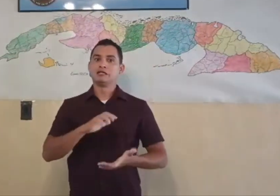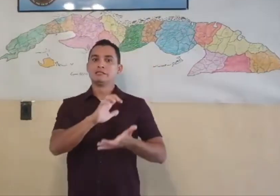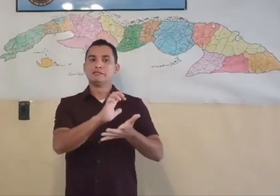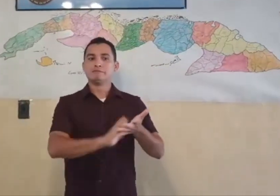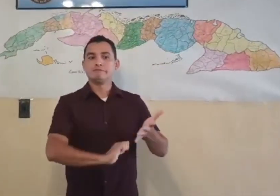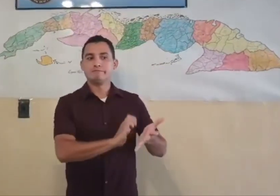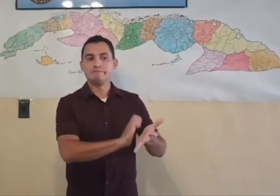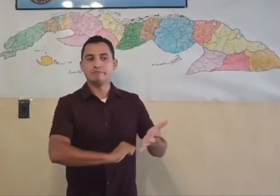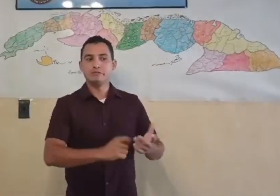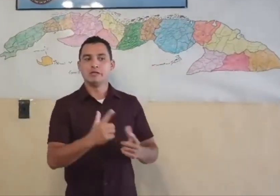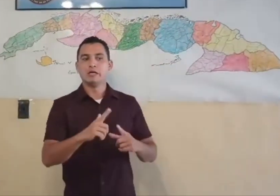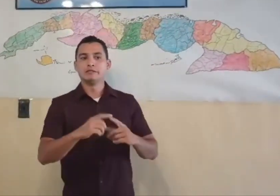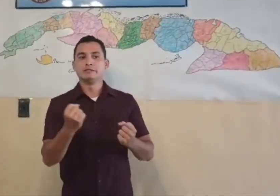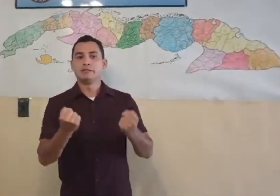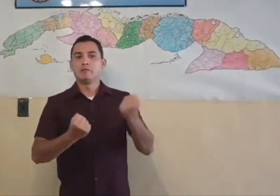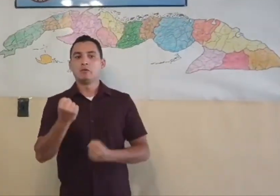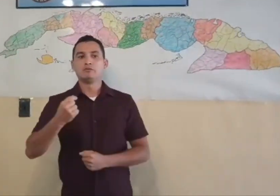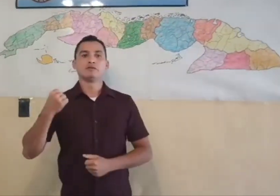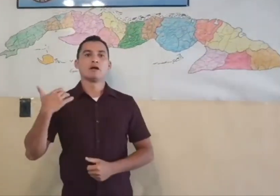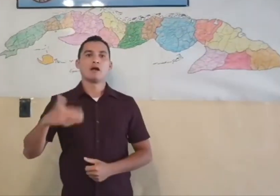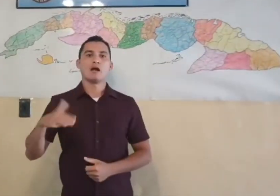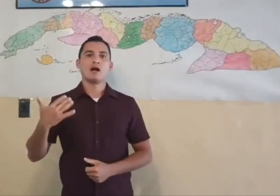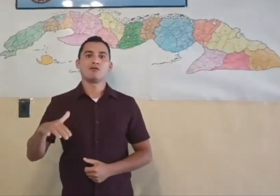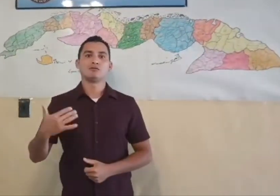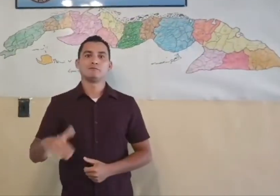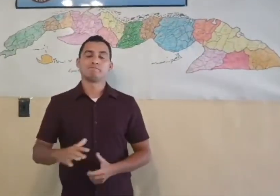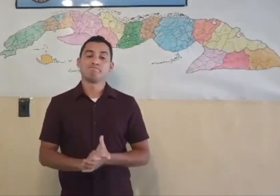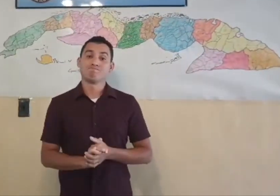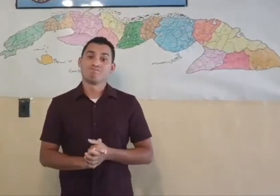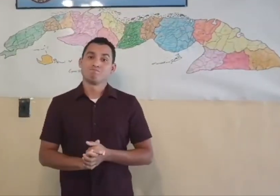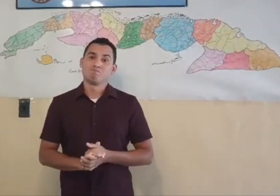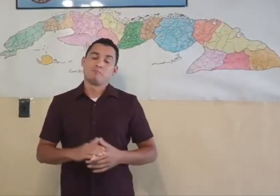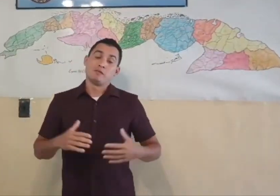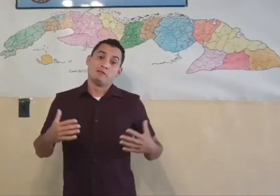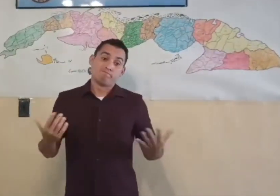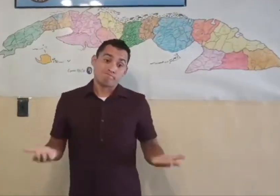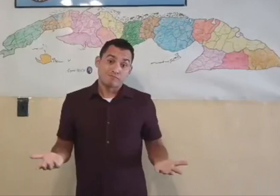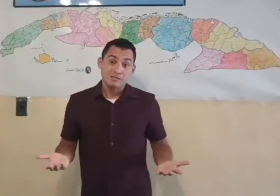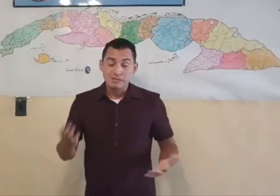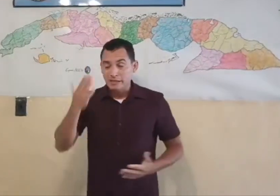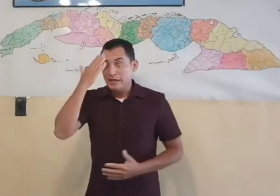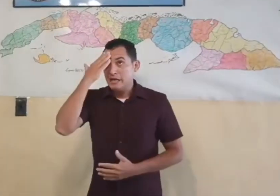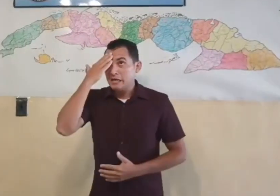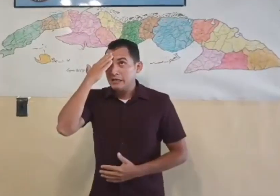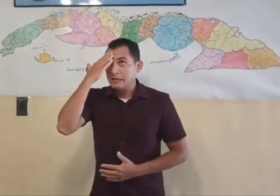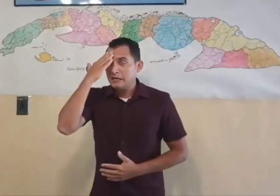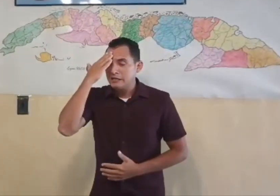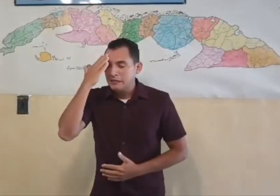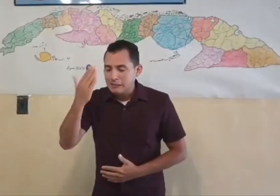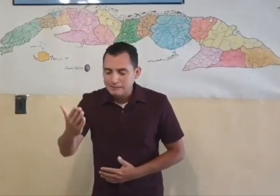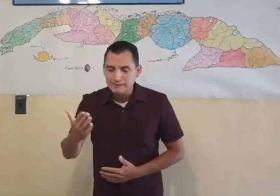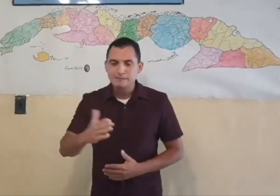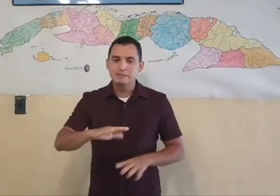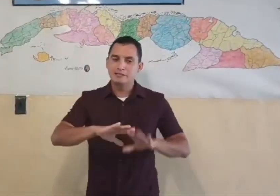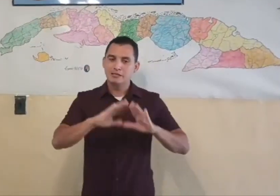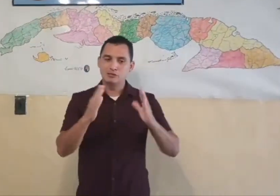since car rental has extremely been expensive lately. We thank the entire